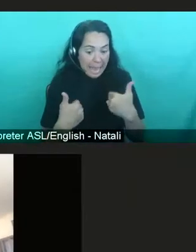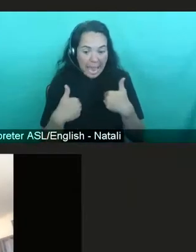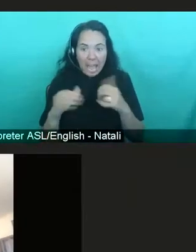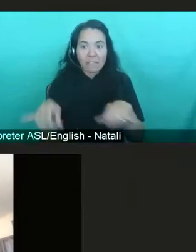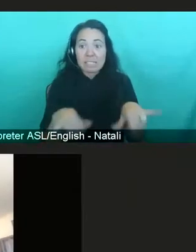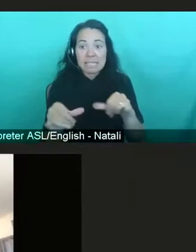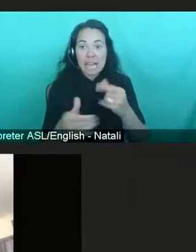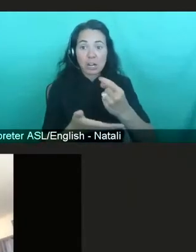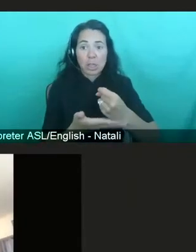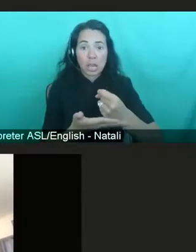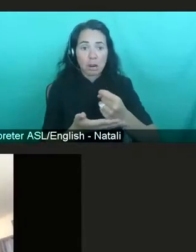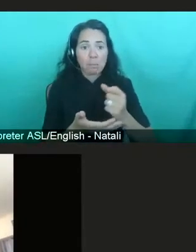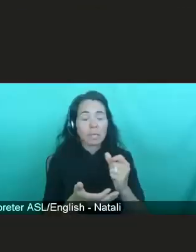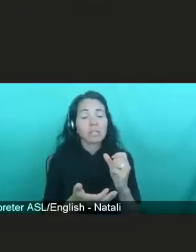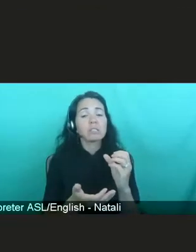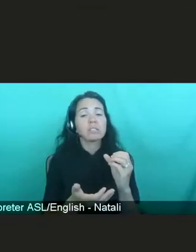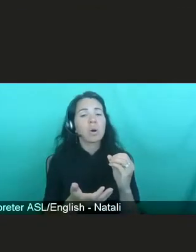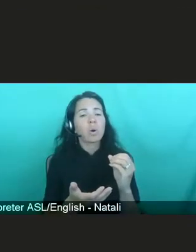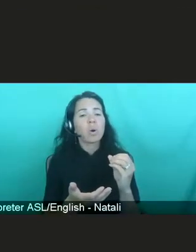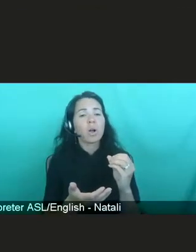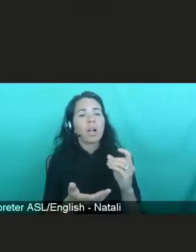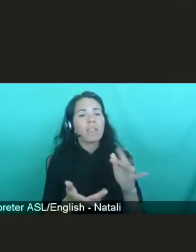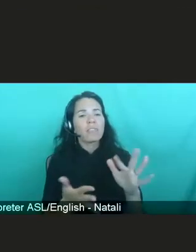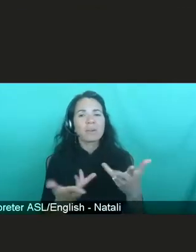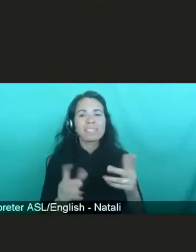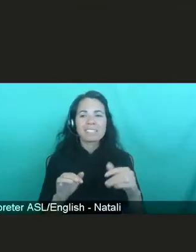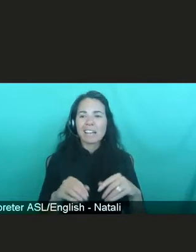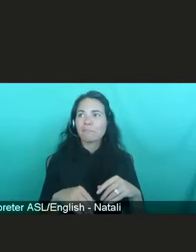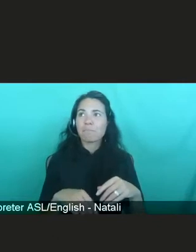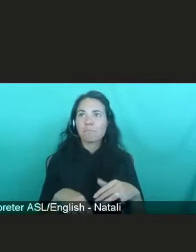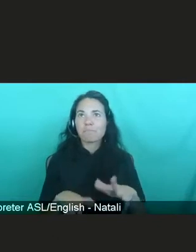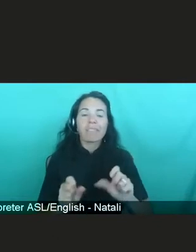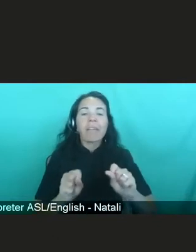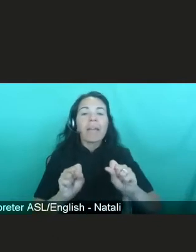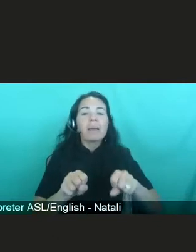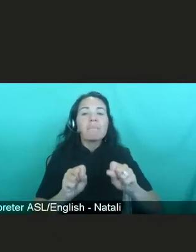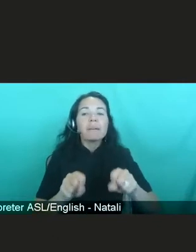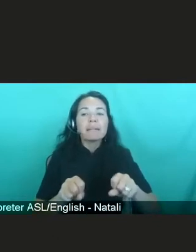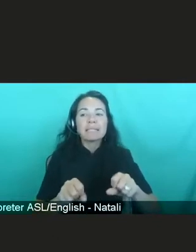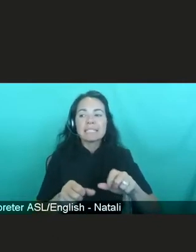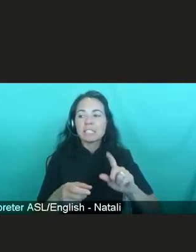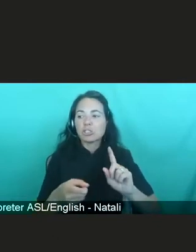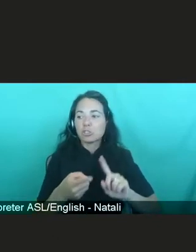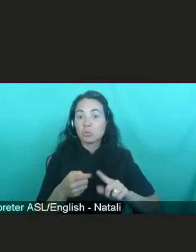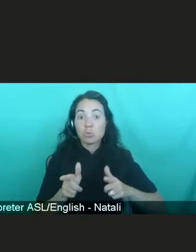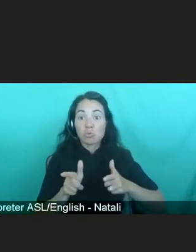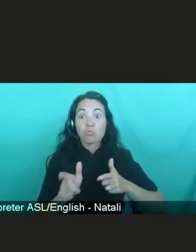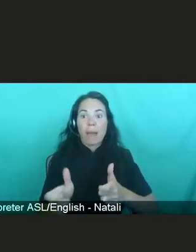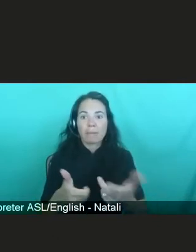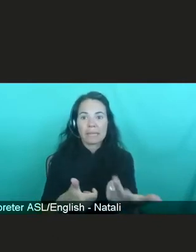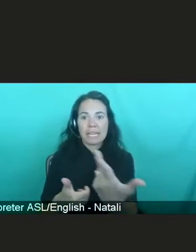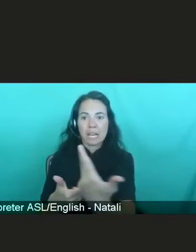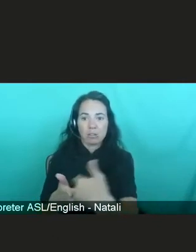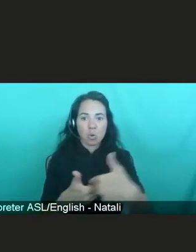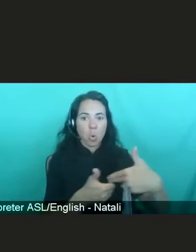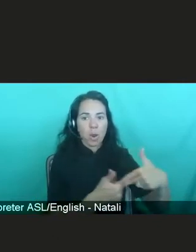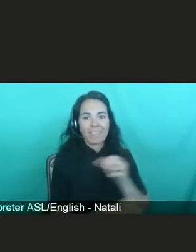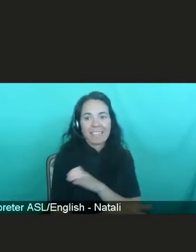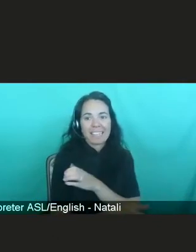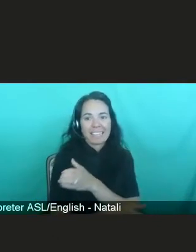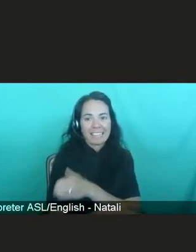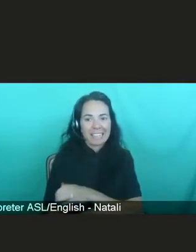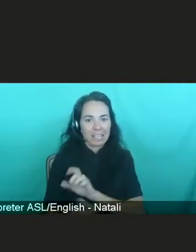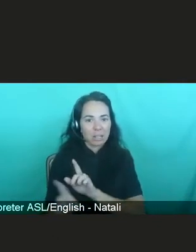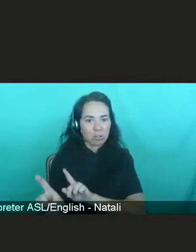so there was an ability to actually, you know, rapidly enroll the clinical trials. Not quite as